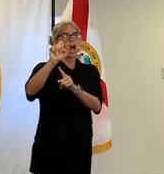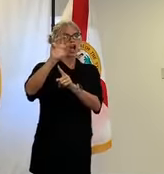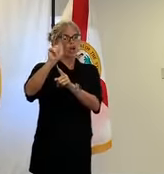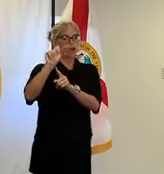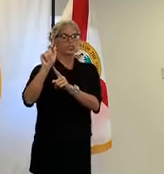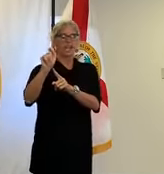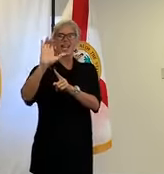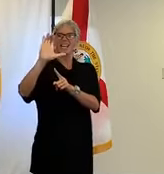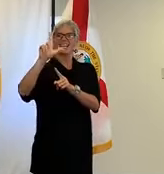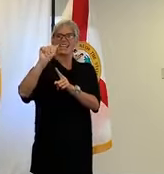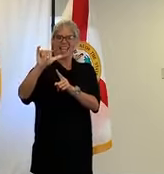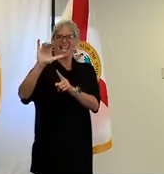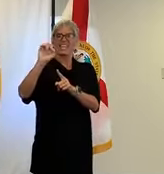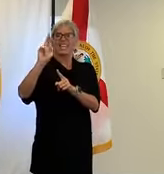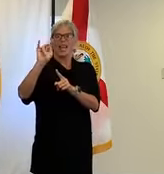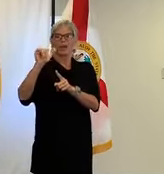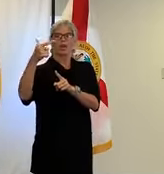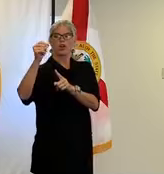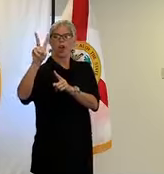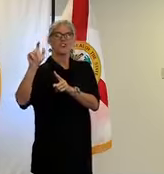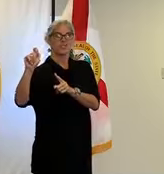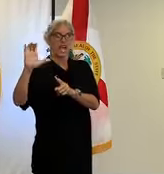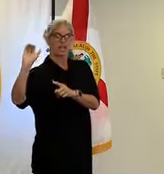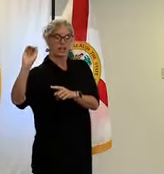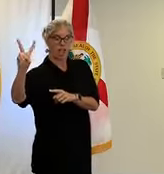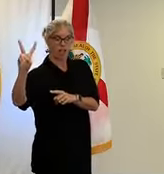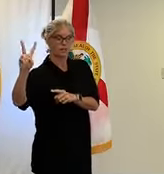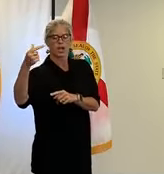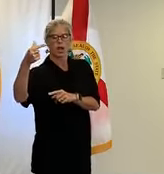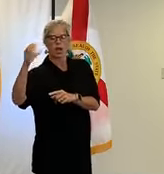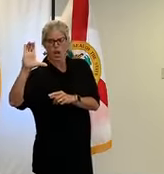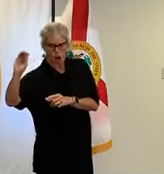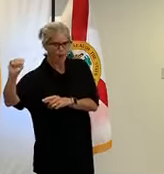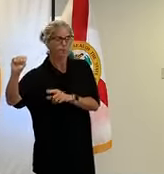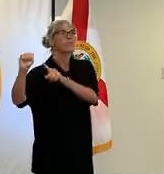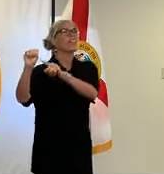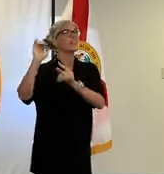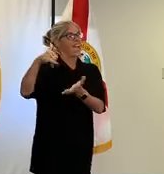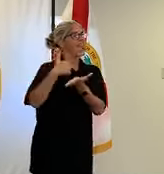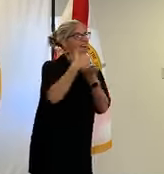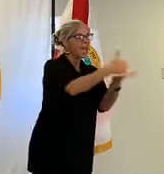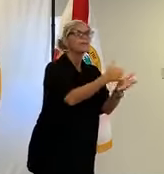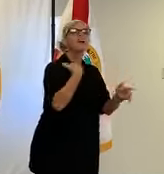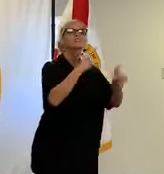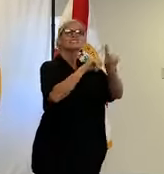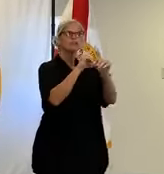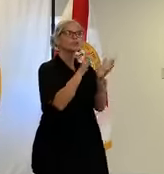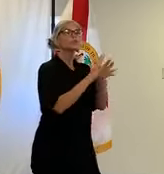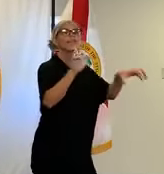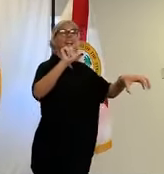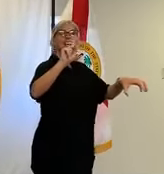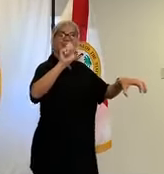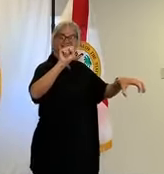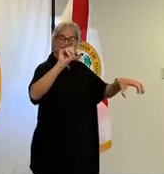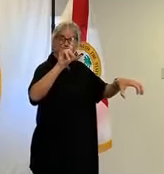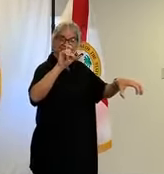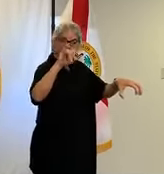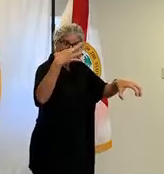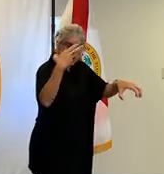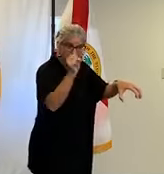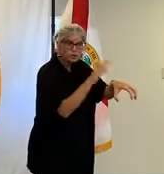register for this feeding those locations are lakeside junior high on wednesdays from 3 to 5 p.m